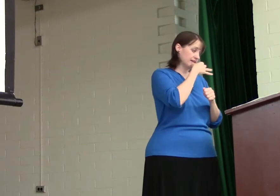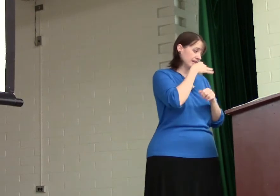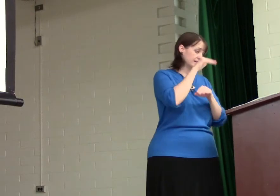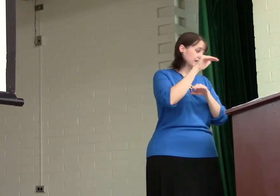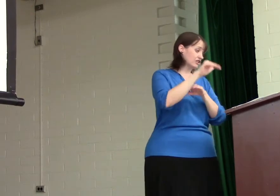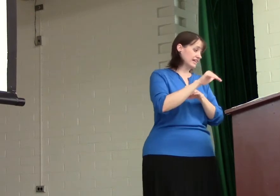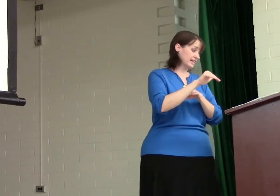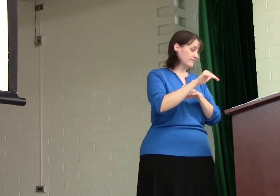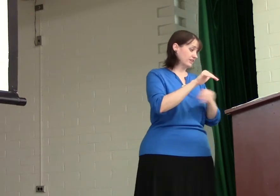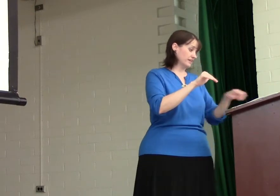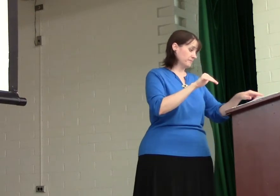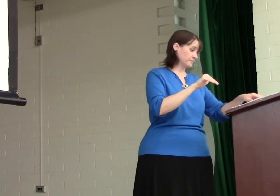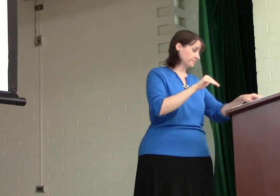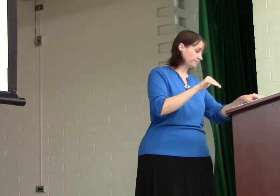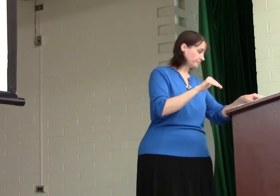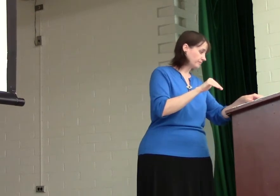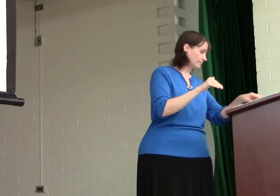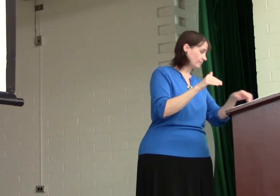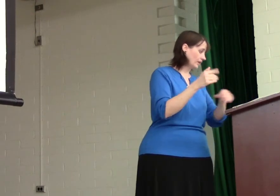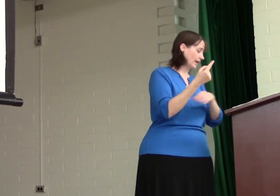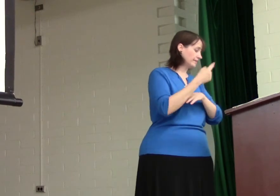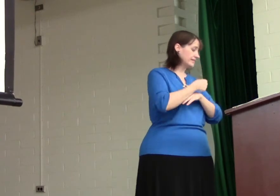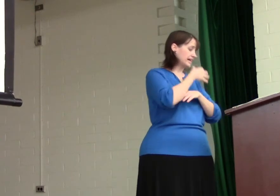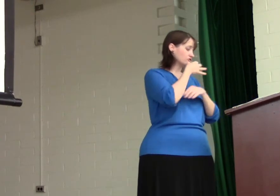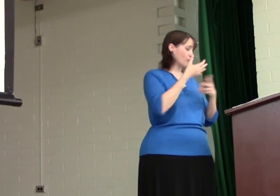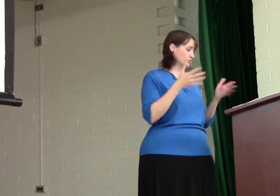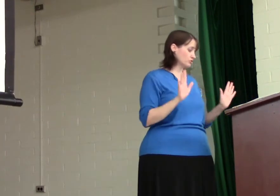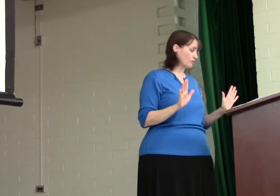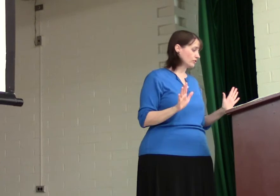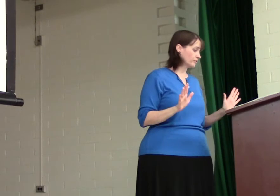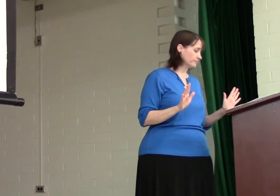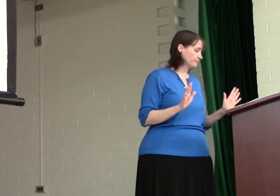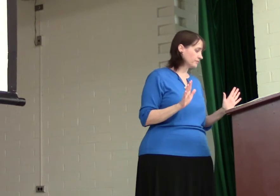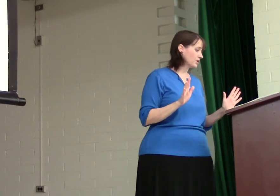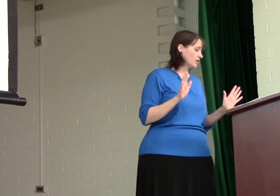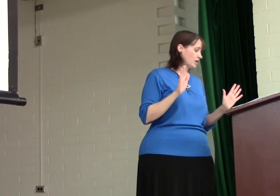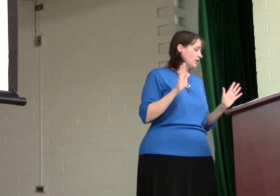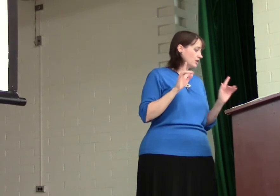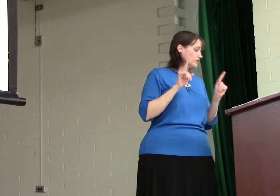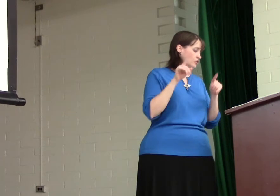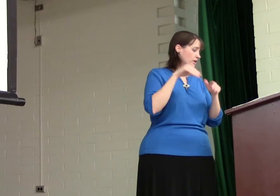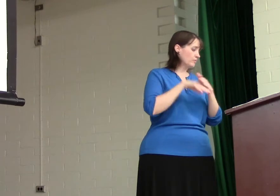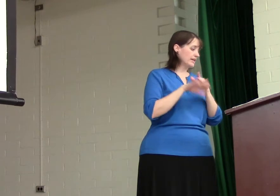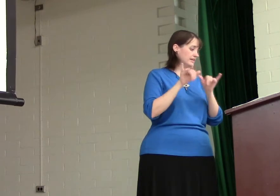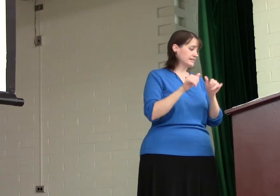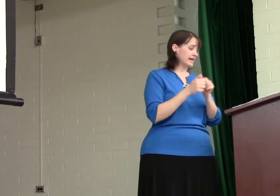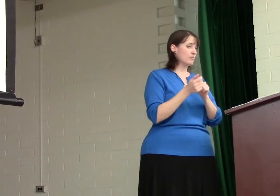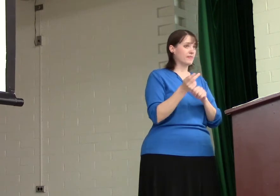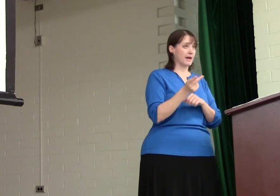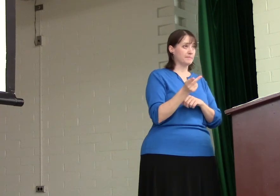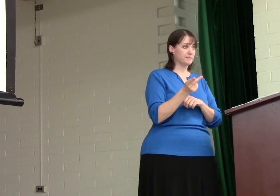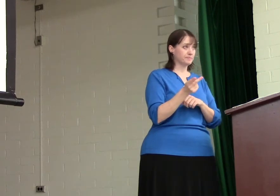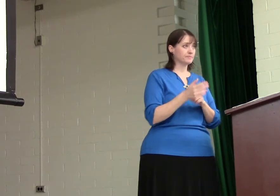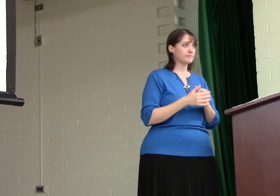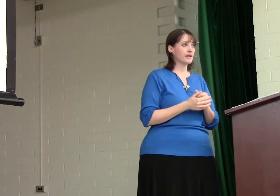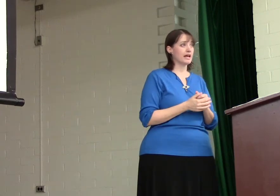It's nearly evening, and the day is almost over. So, he went in to stay with them. Okay?